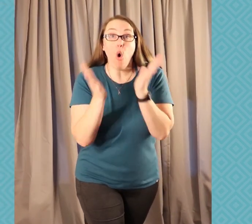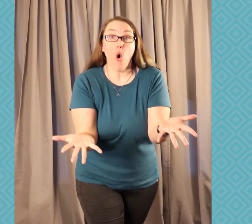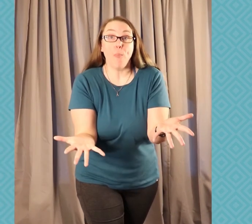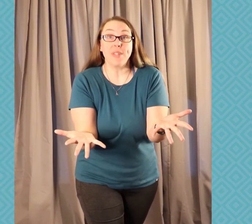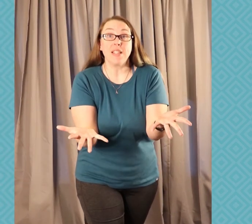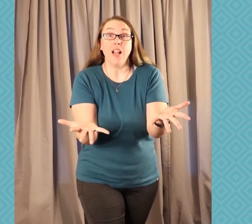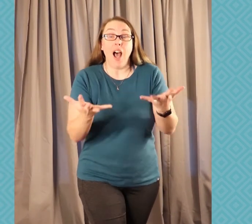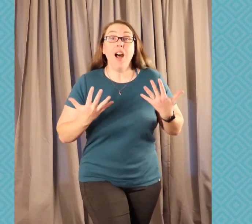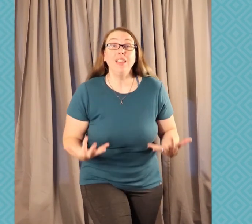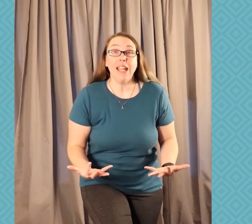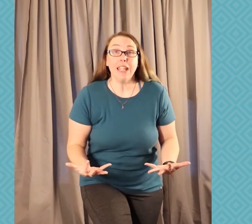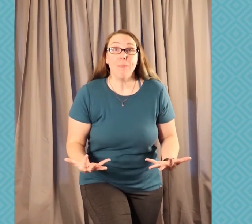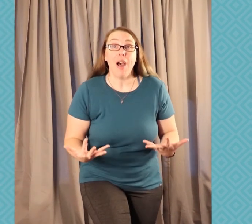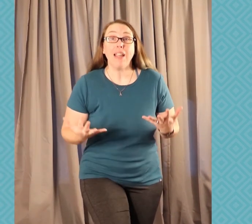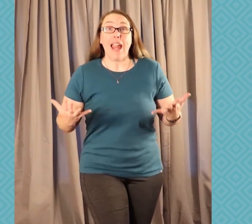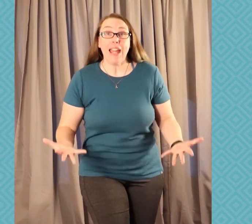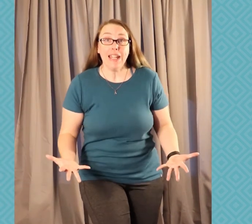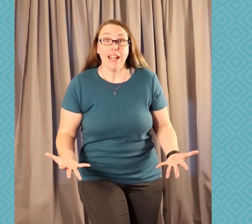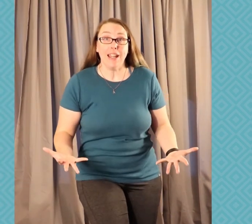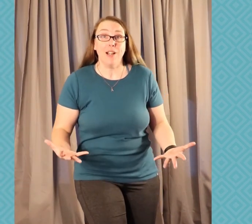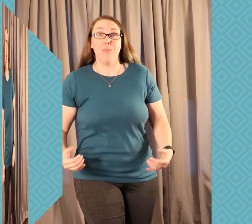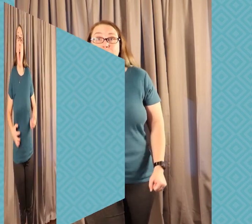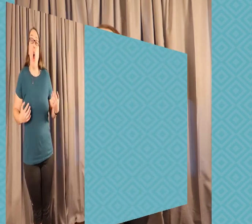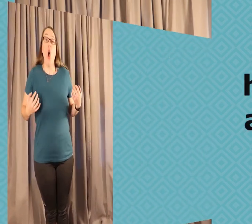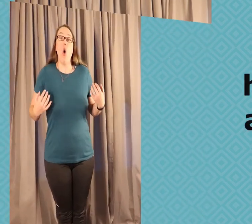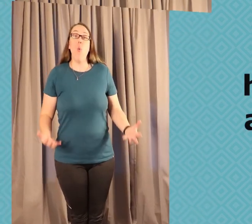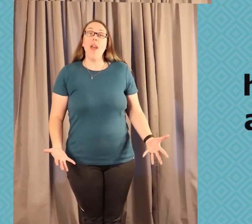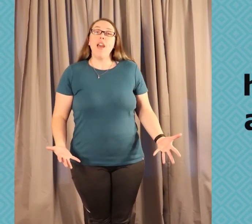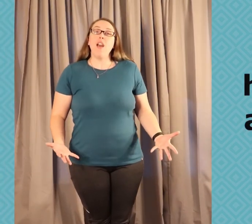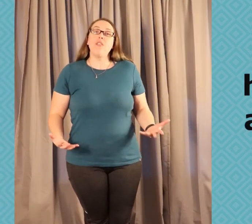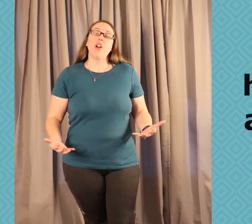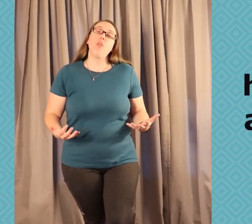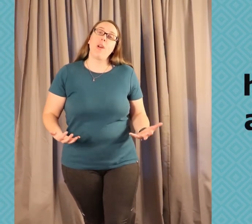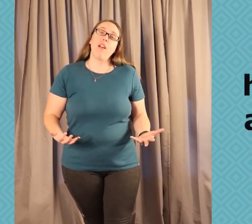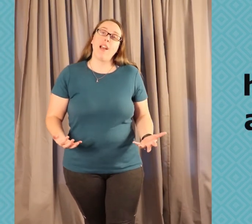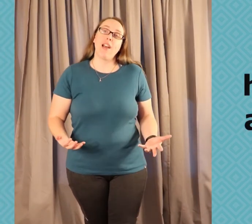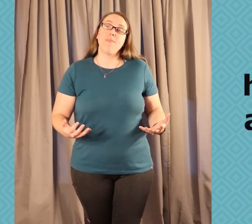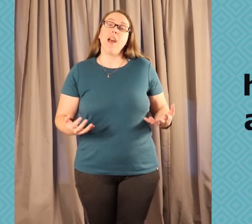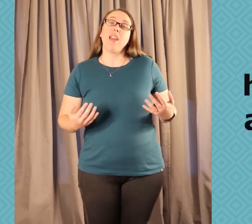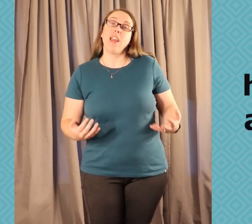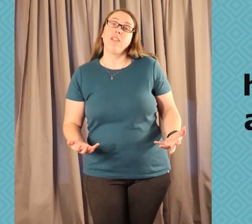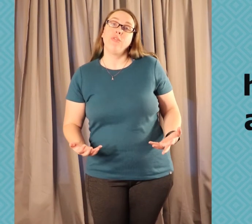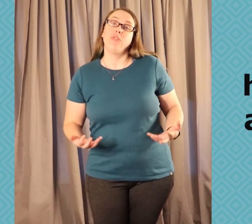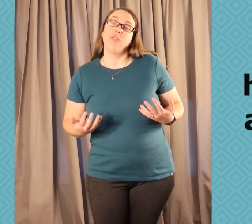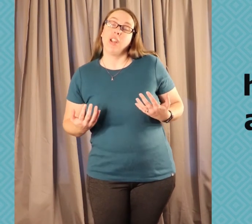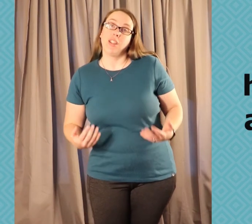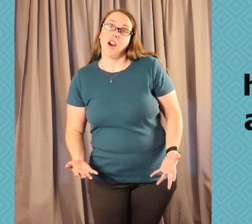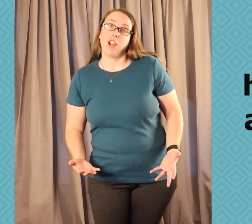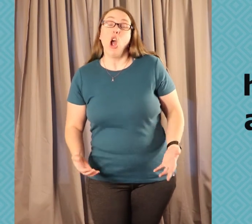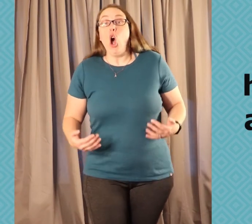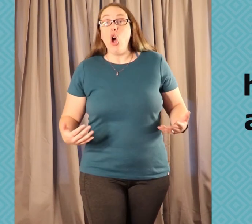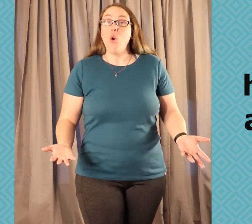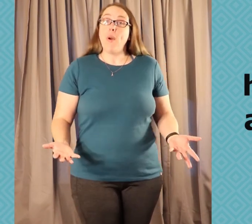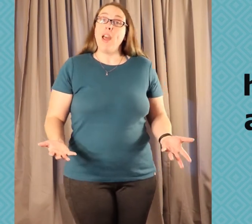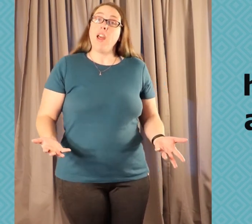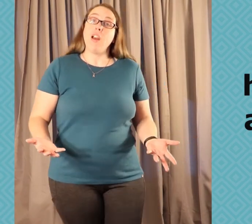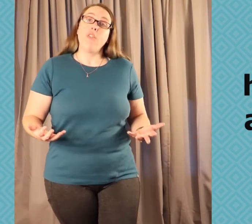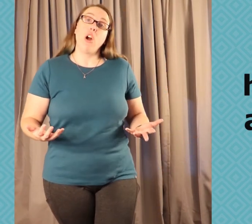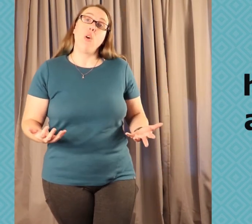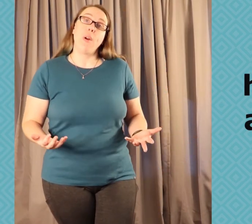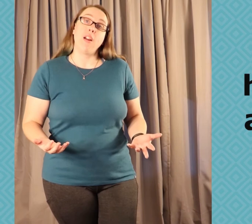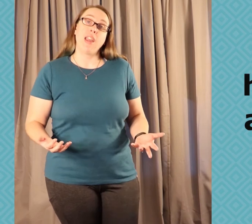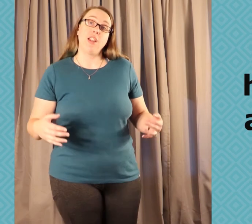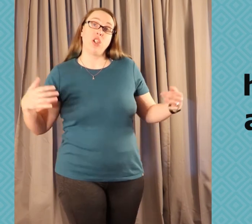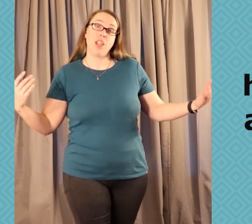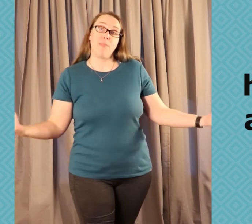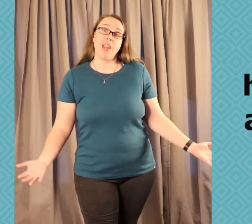Oops! A ladybug ate him! where, where has my little aphid gone? Oh where,